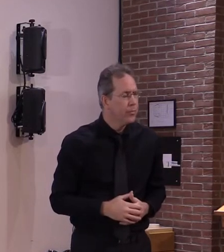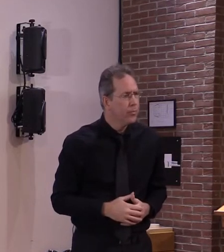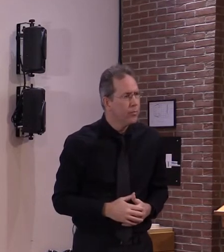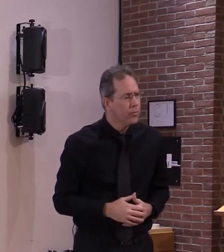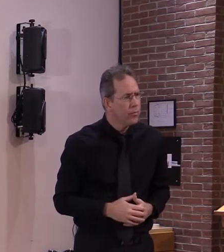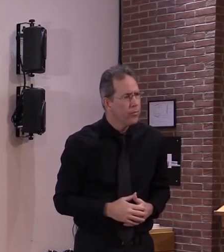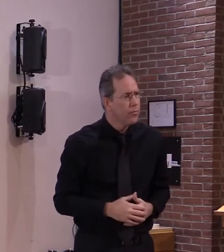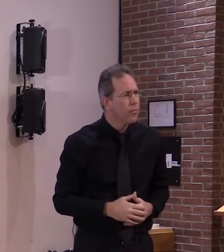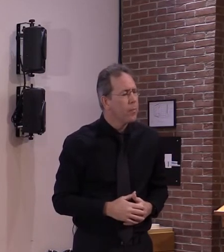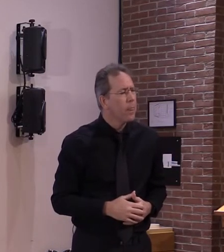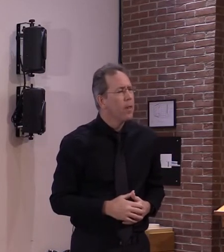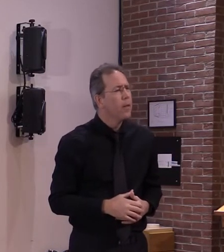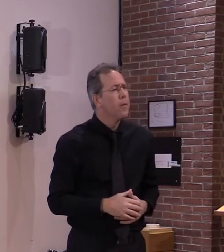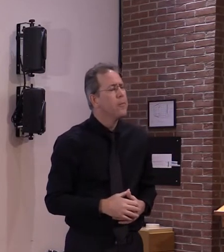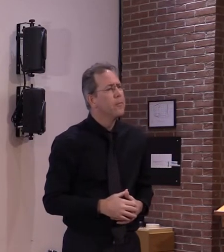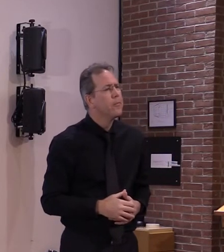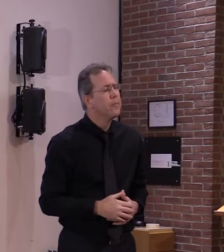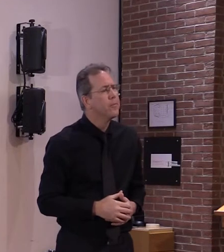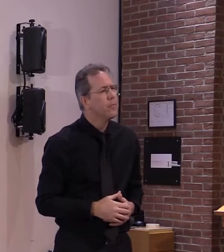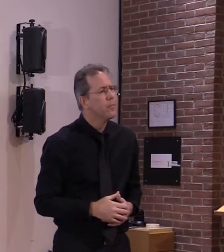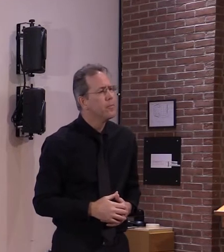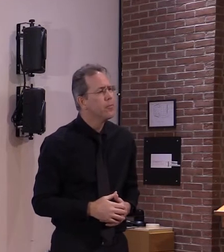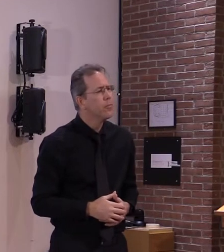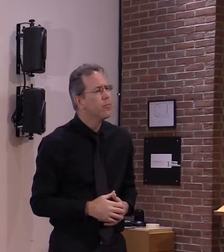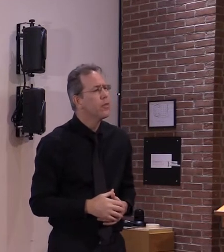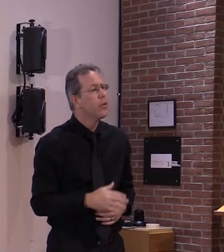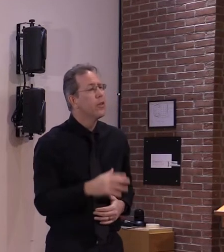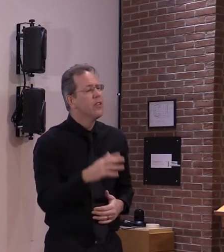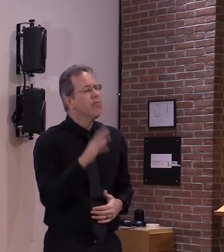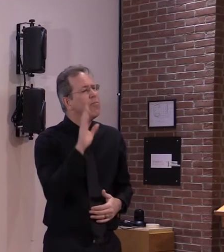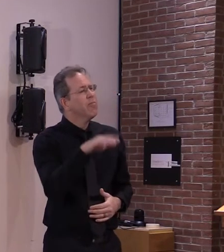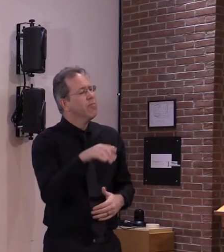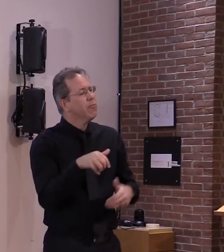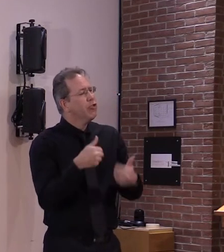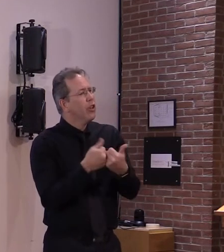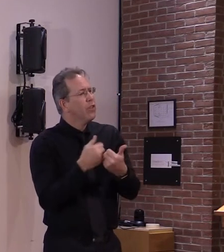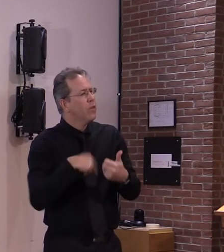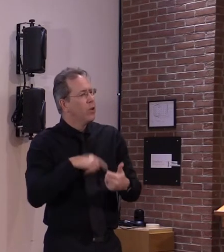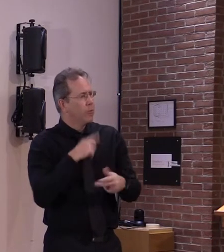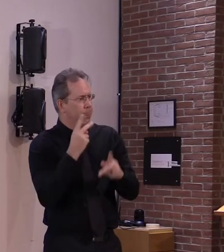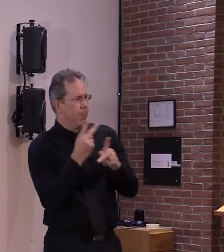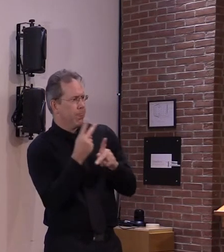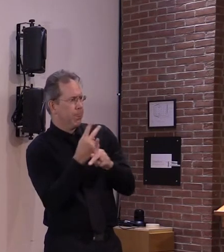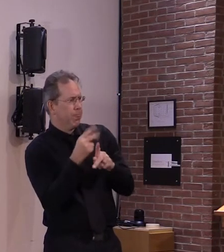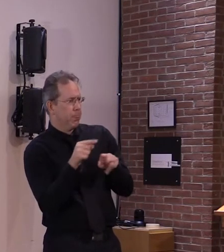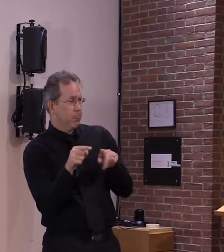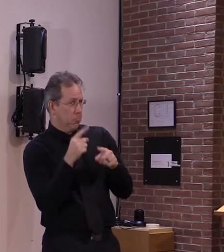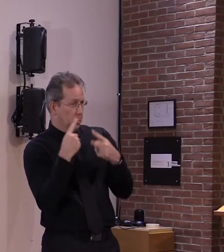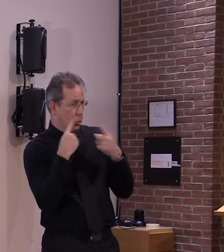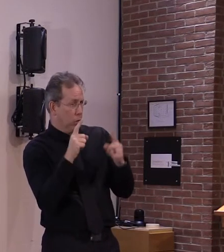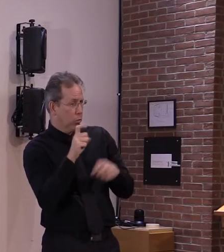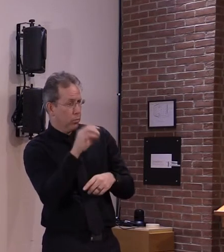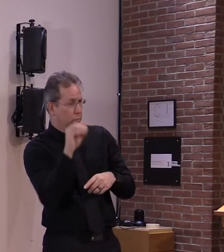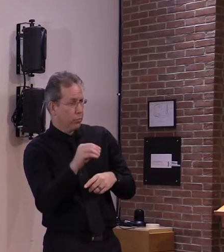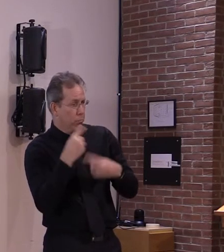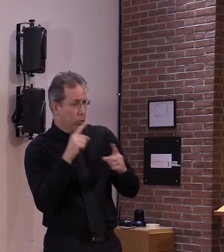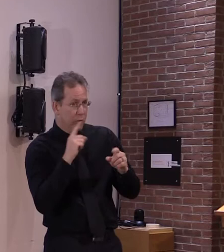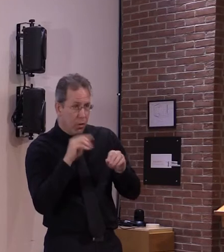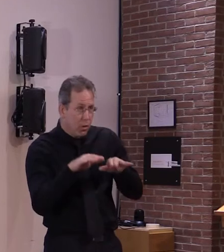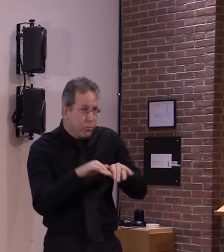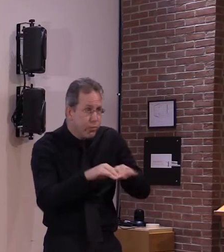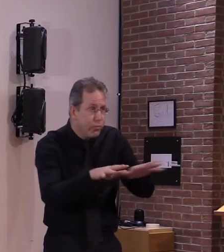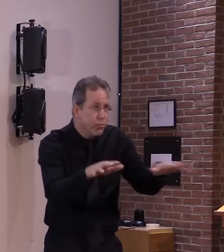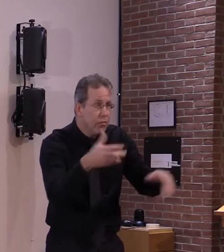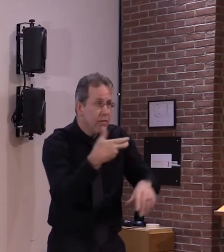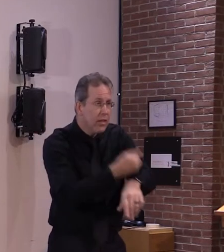so that question's a challenging one to answer for the second question we really look at community